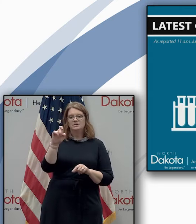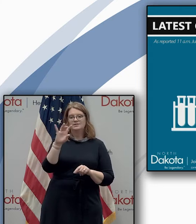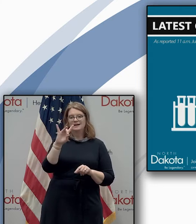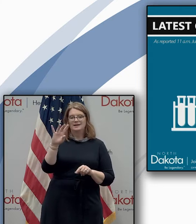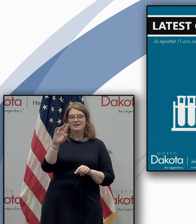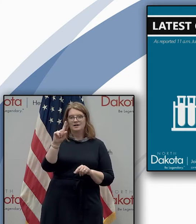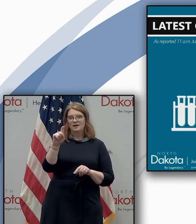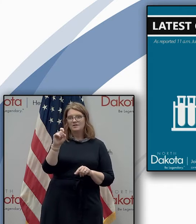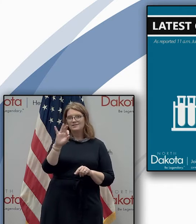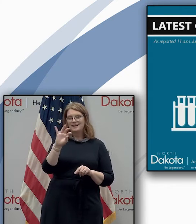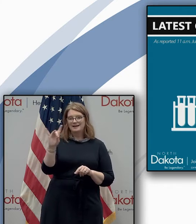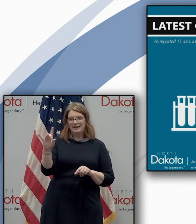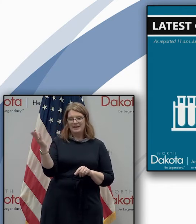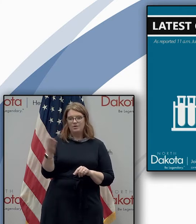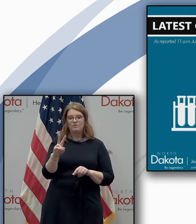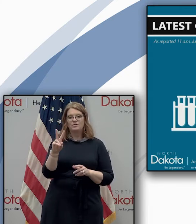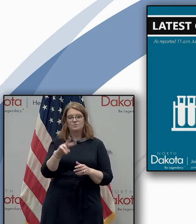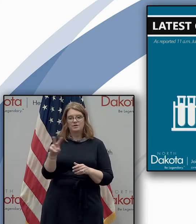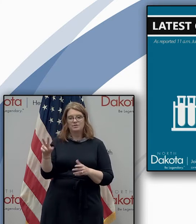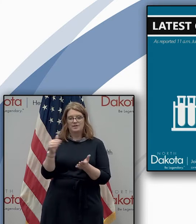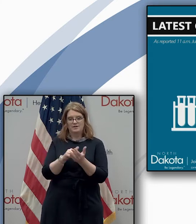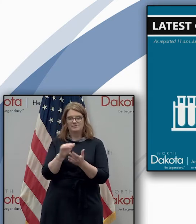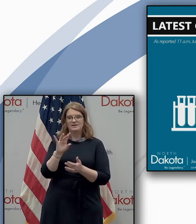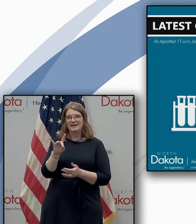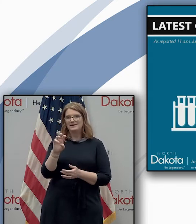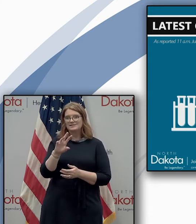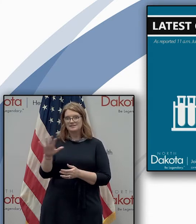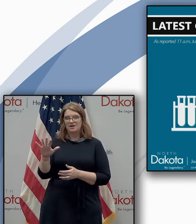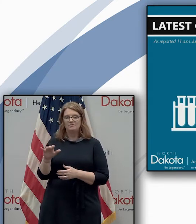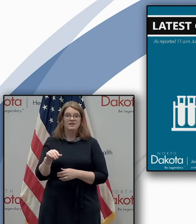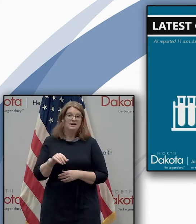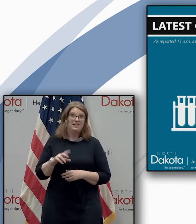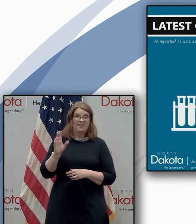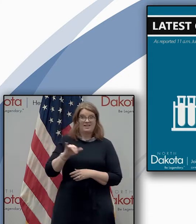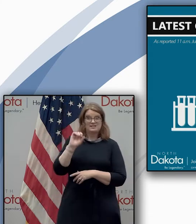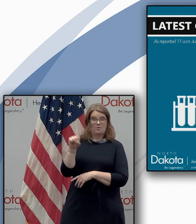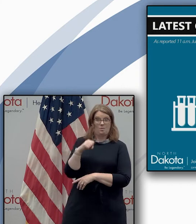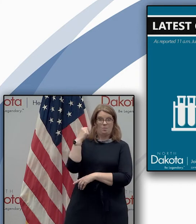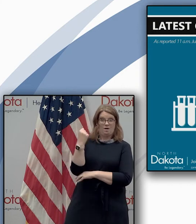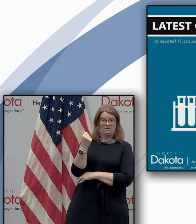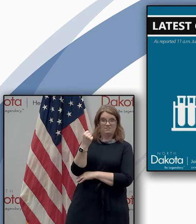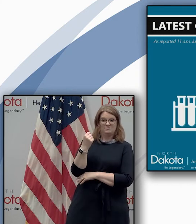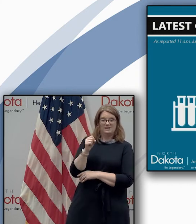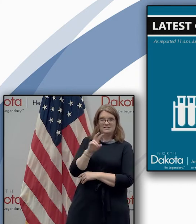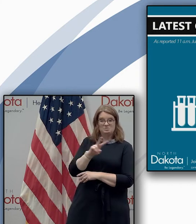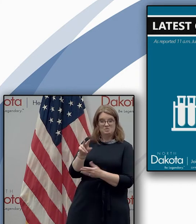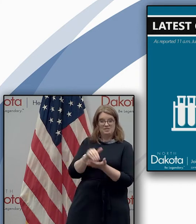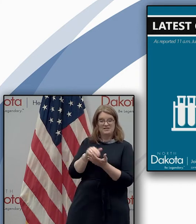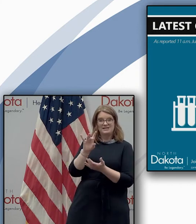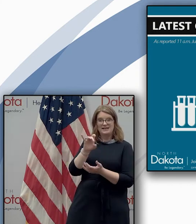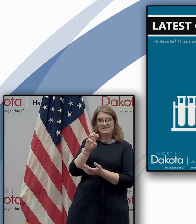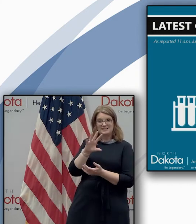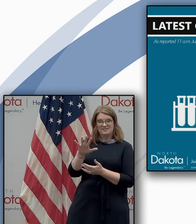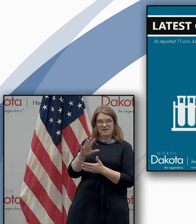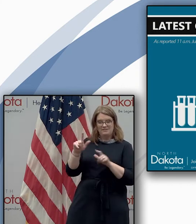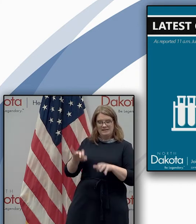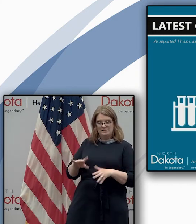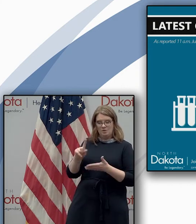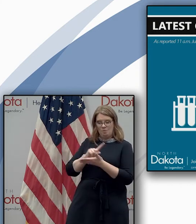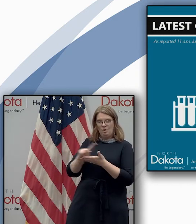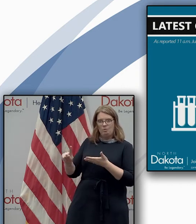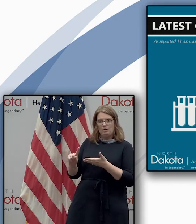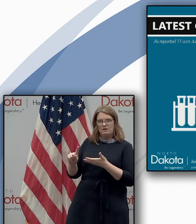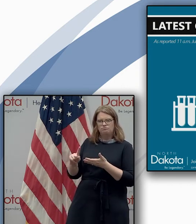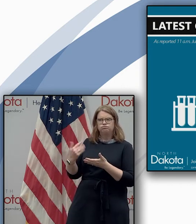number of tests in a single week so again congratulations to all the people involved in both collecting and processing those